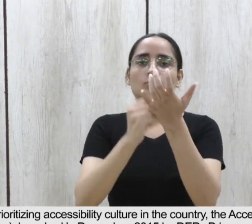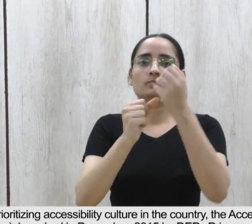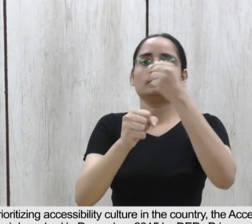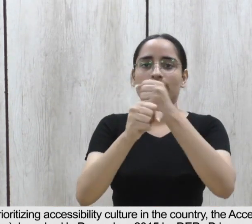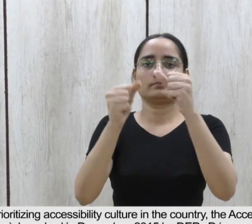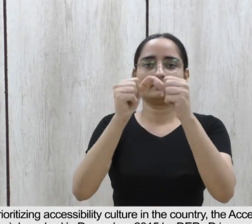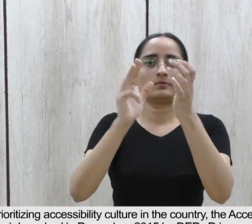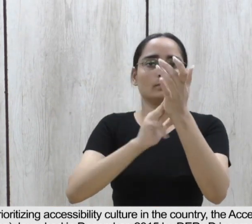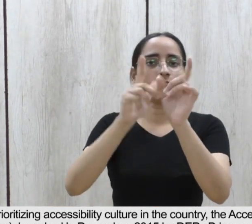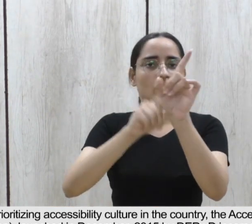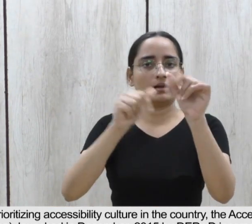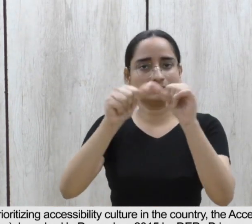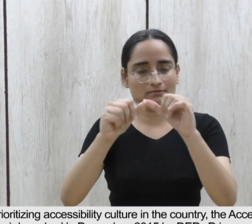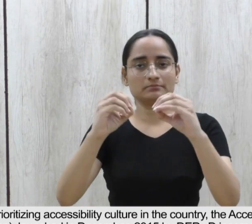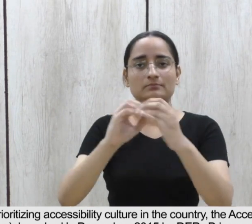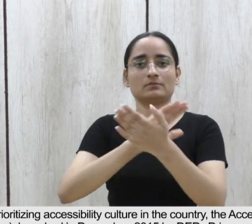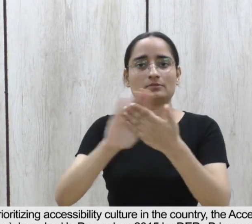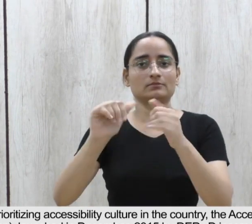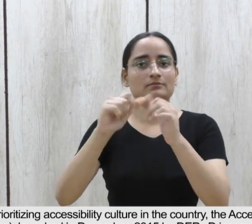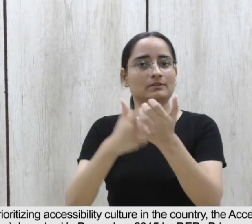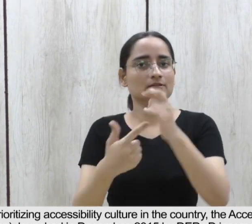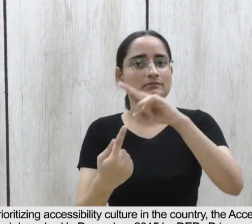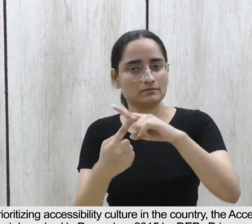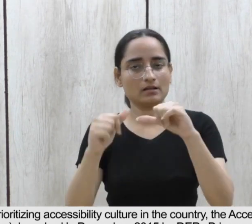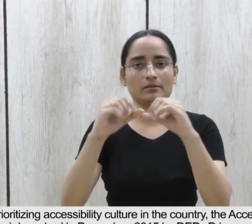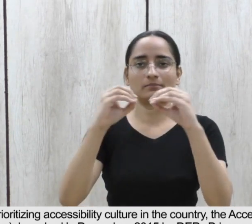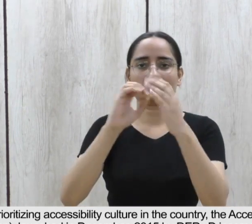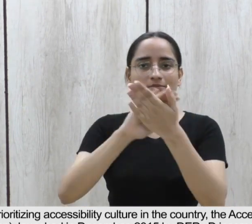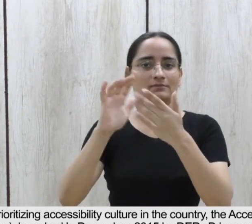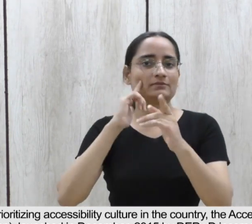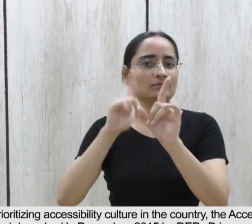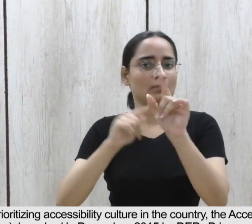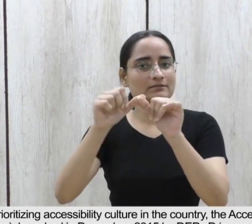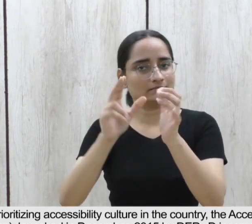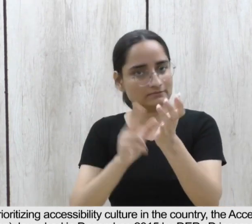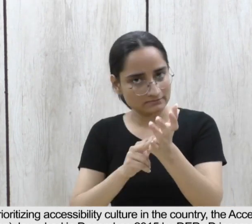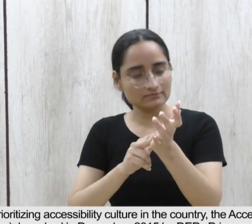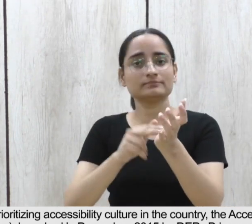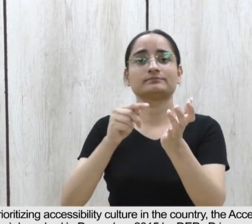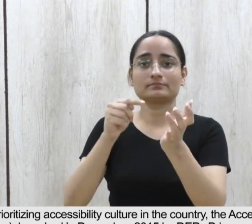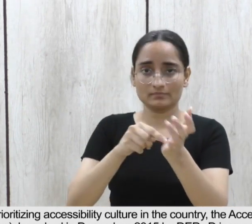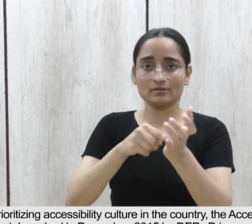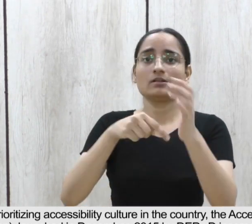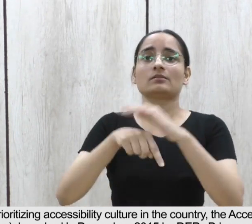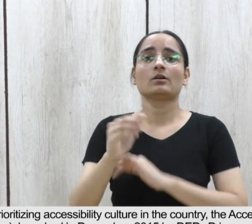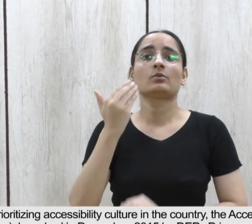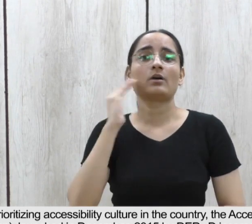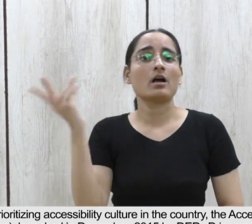Abhiyan launched in December 2015 by DEPWD incorporates the